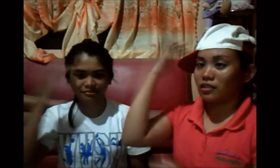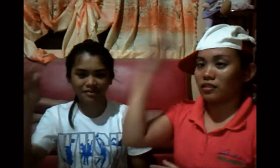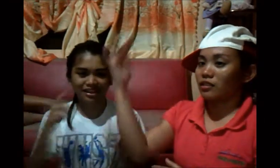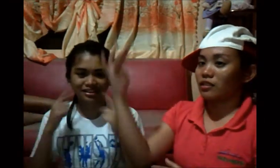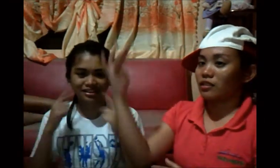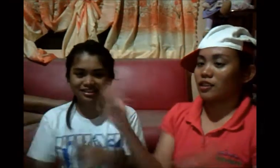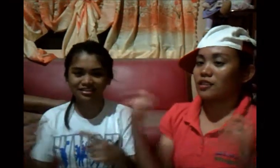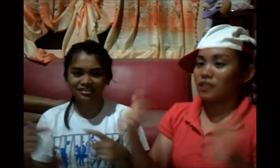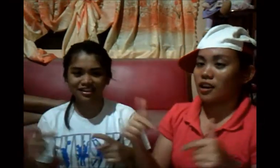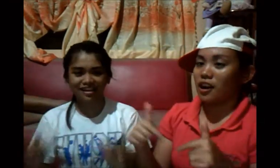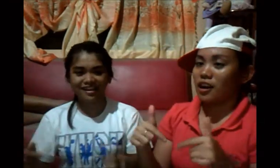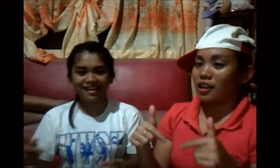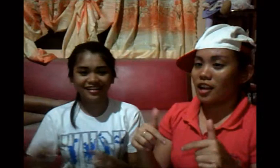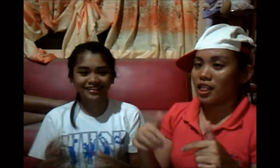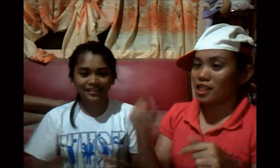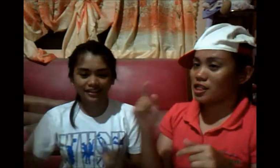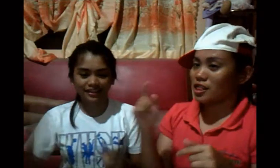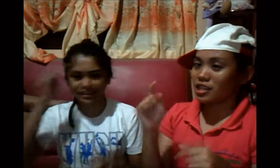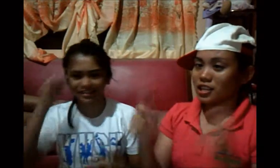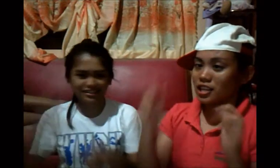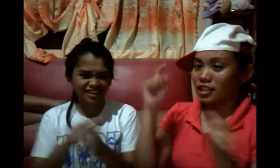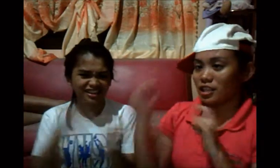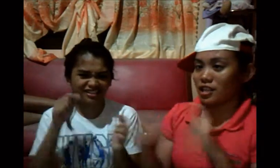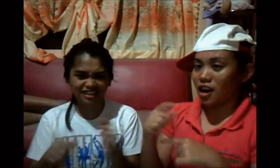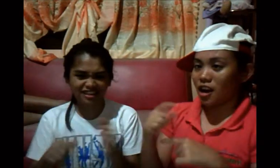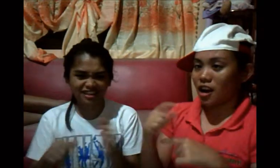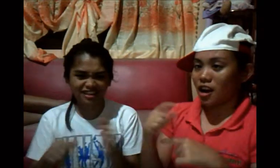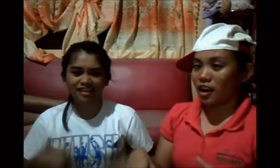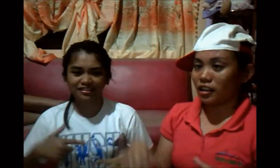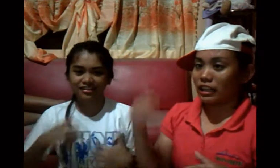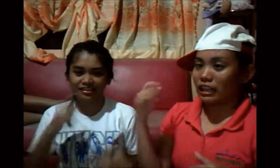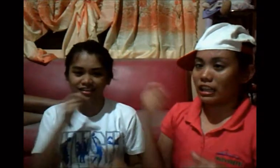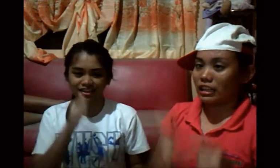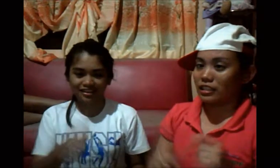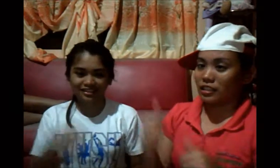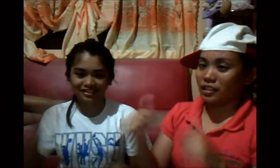ear?